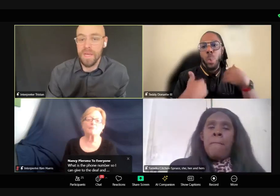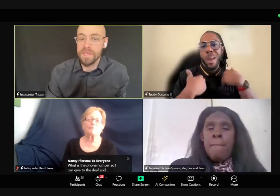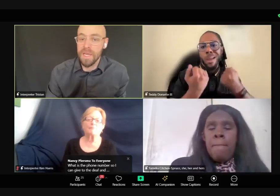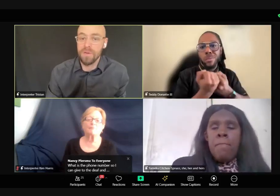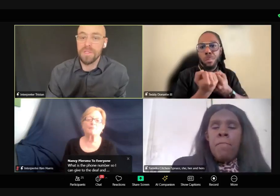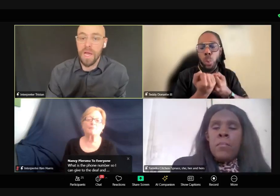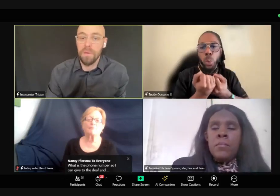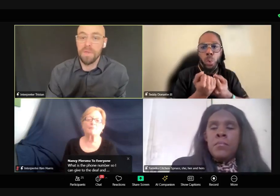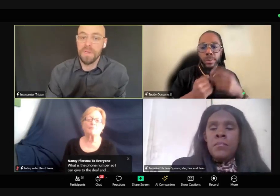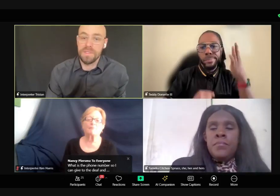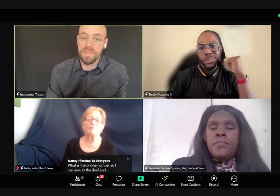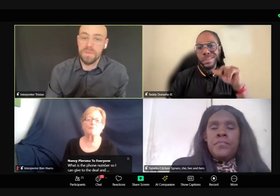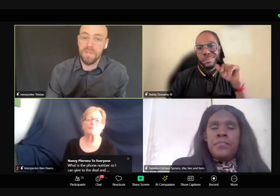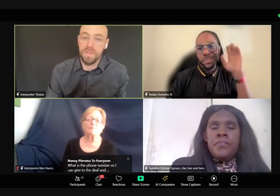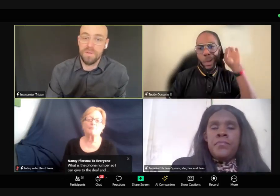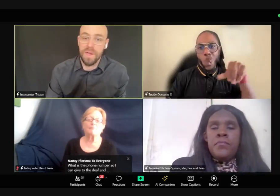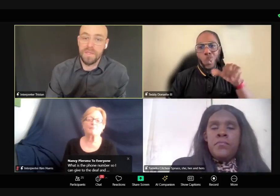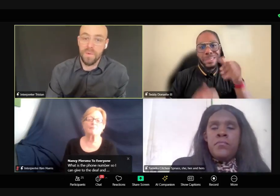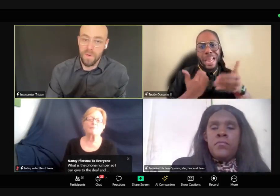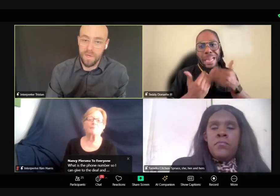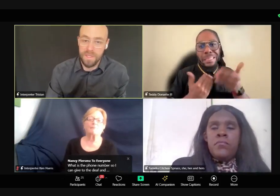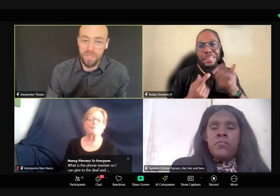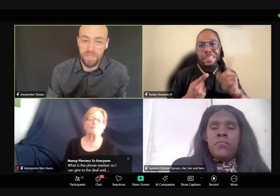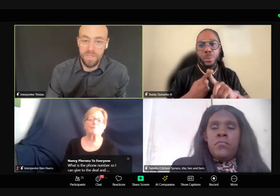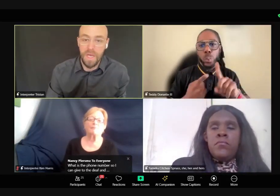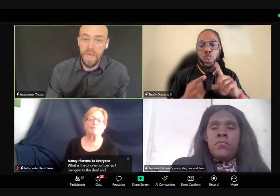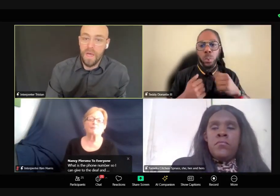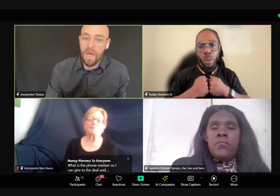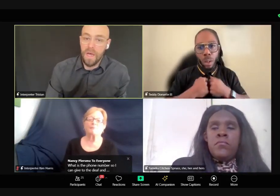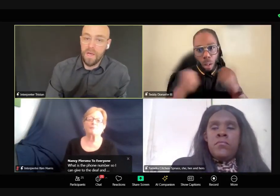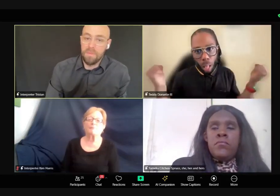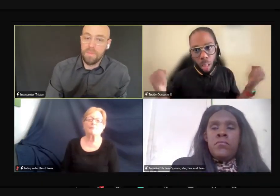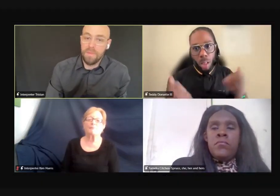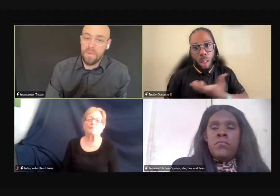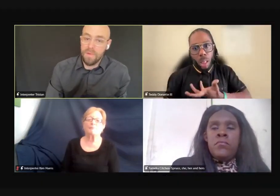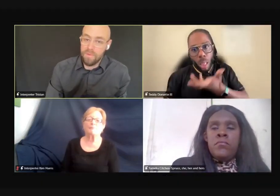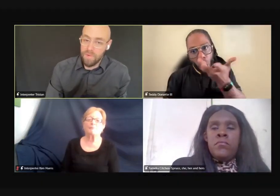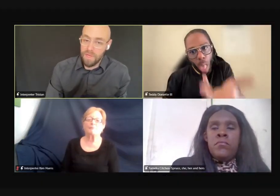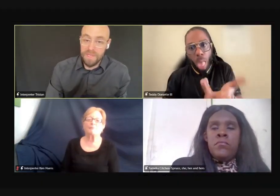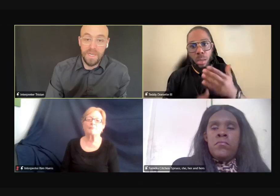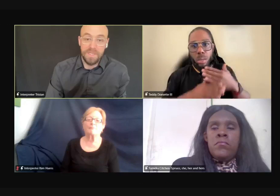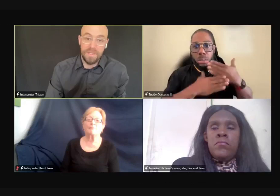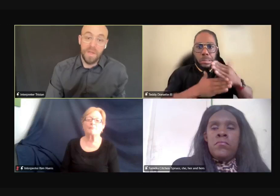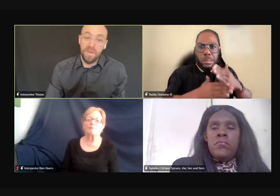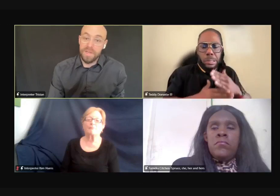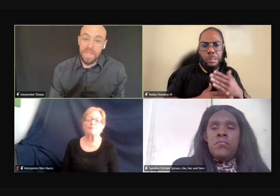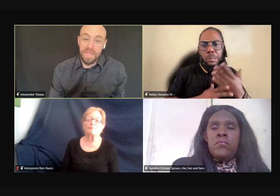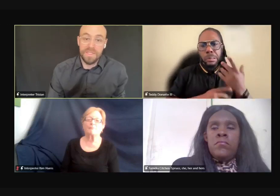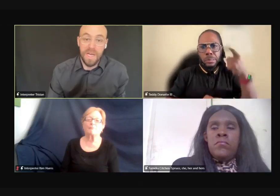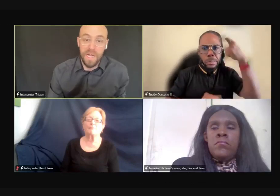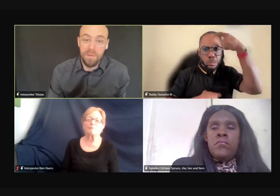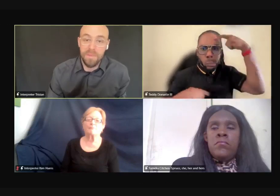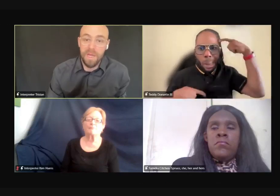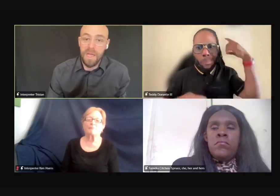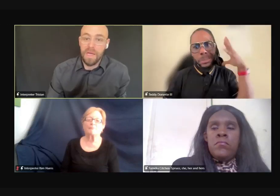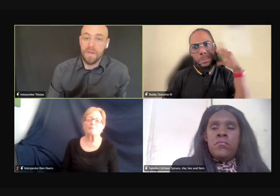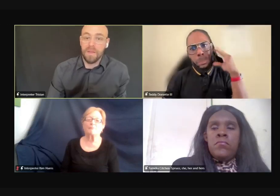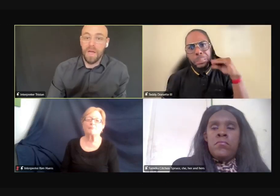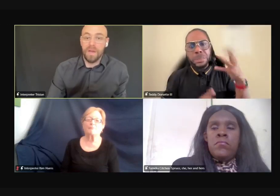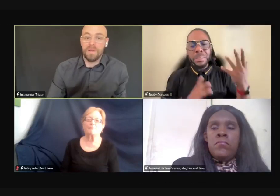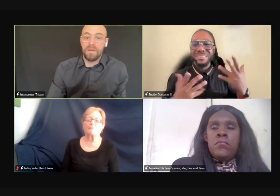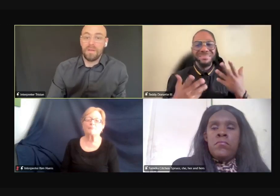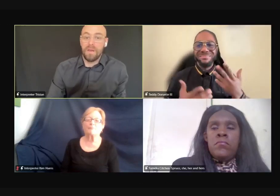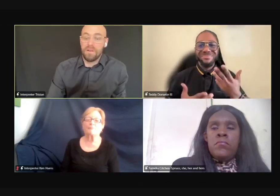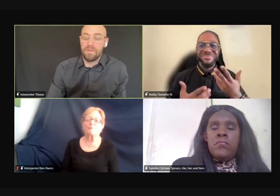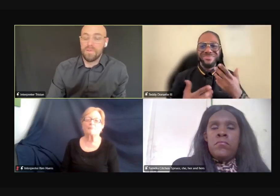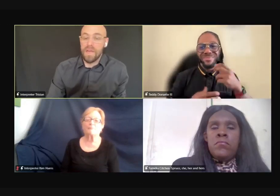document it and take your time because disability rights organizations, um, really does, they know that it takes time and